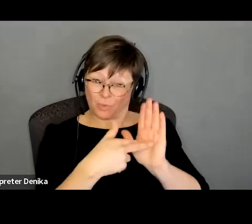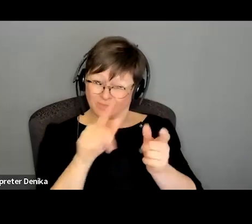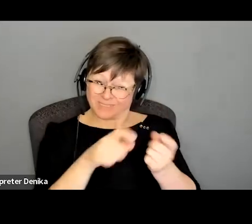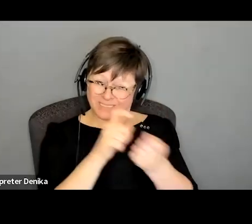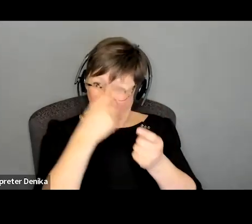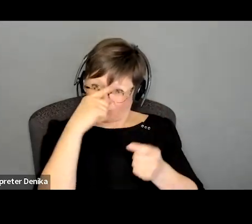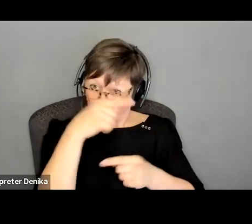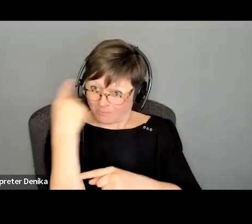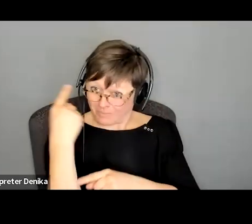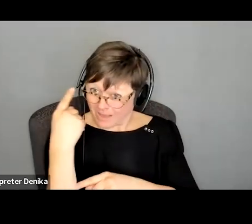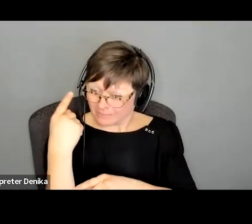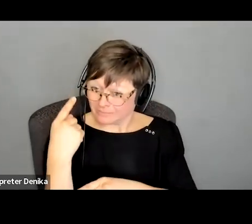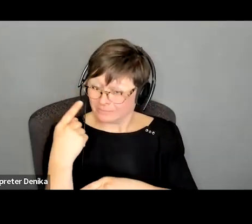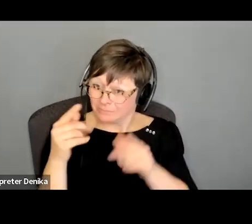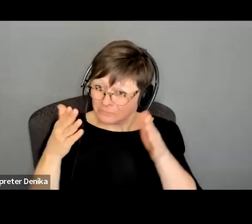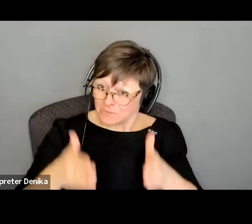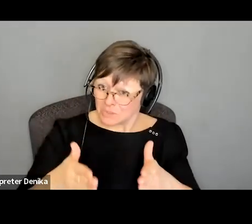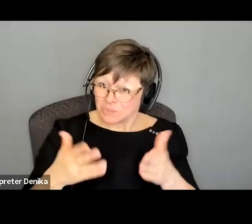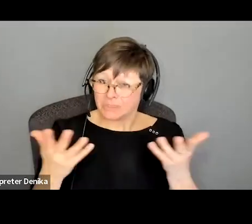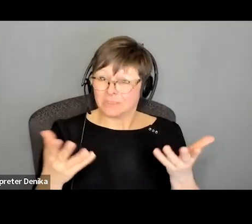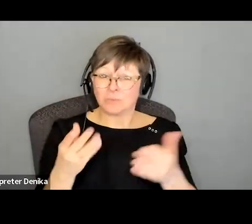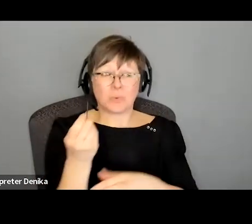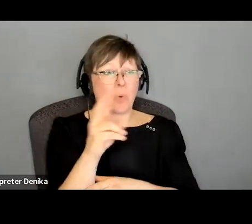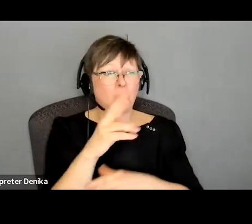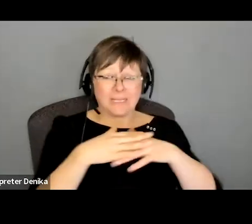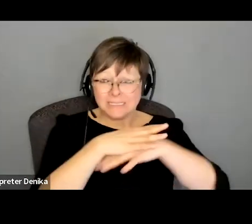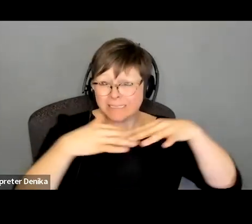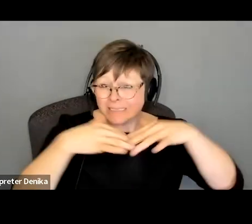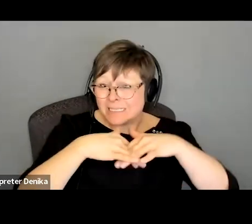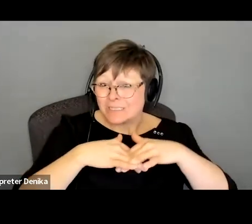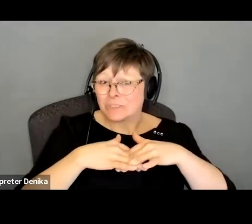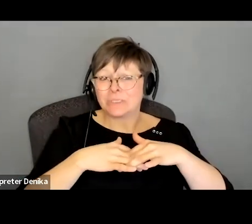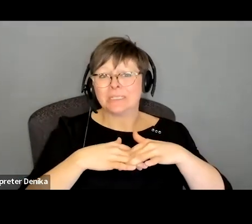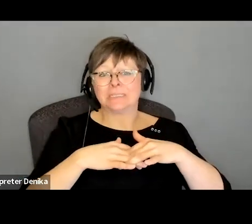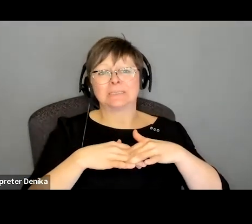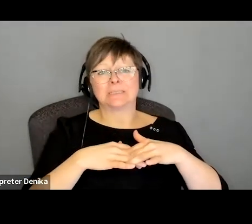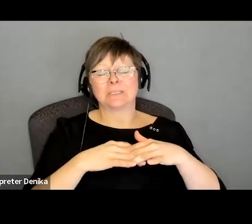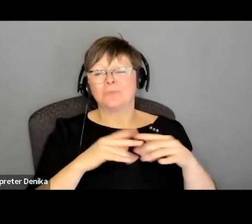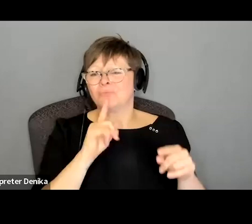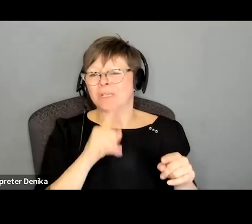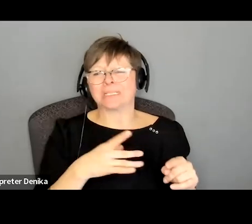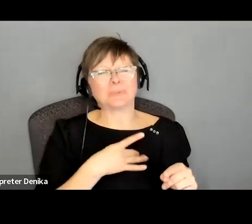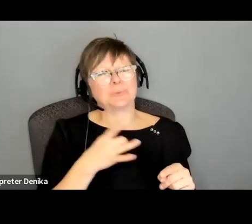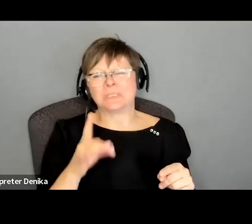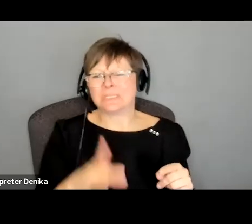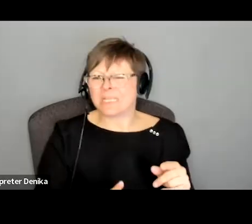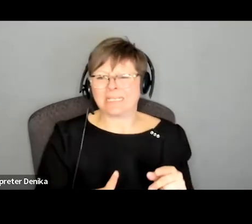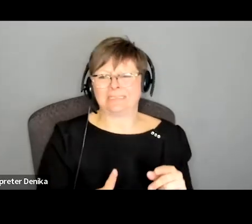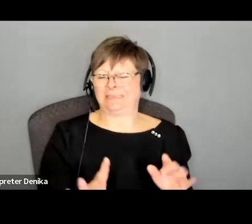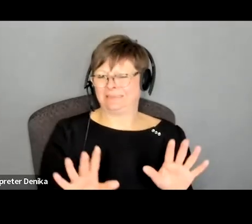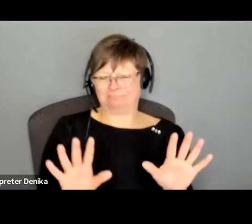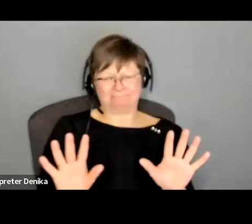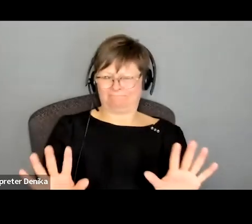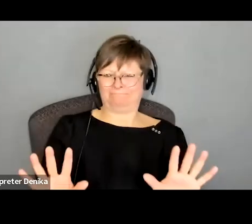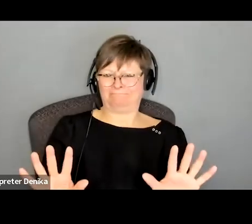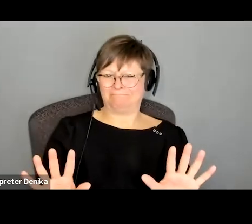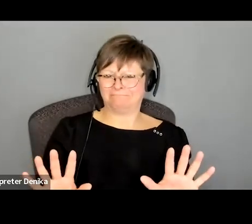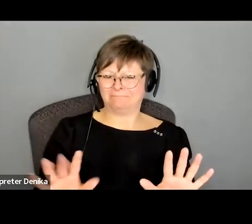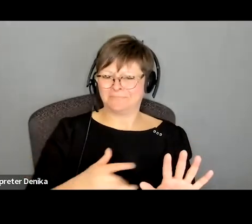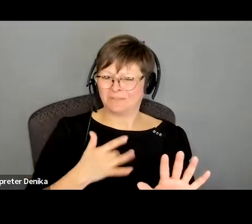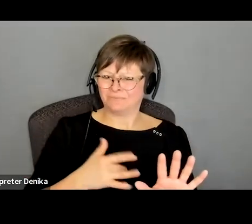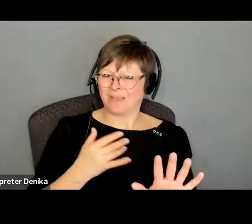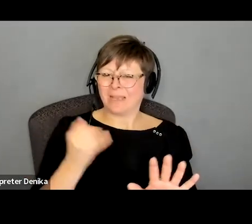black or i've been doing a casting that's indigenous i i really really don't like it when people who are